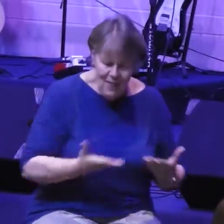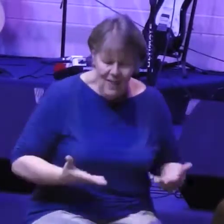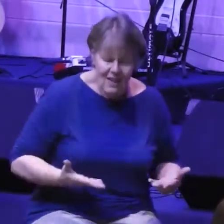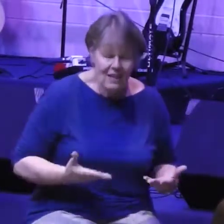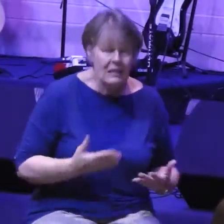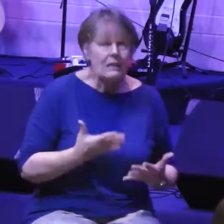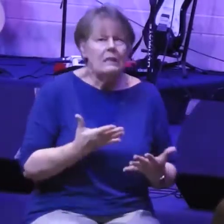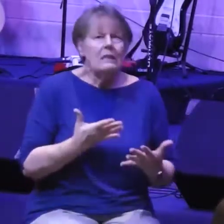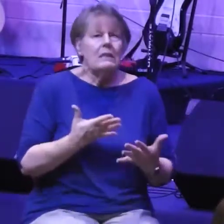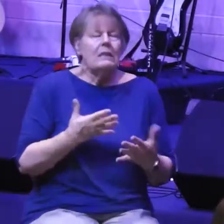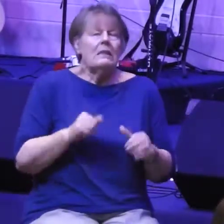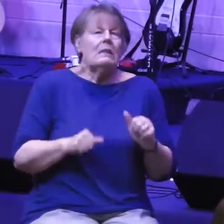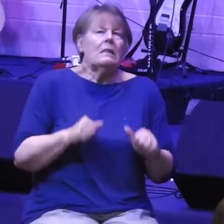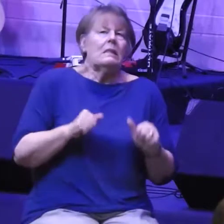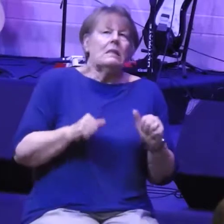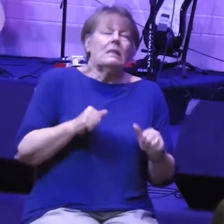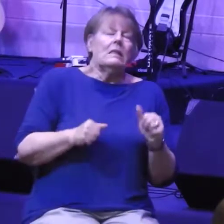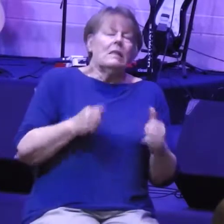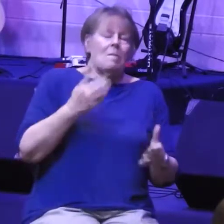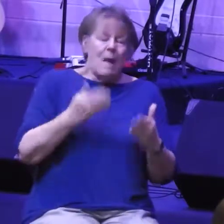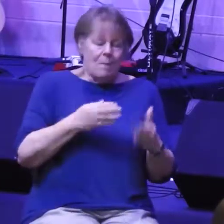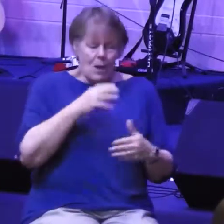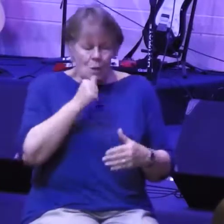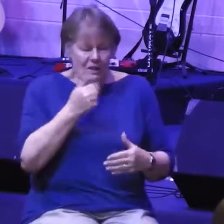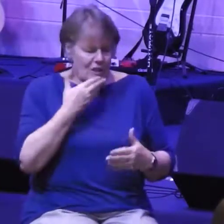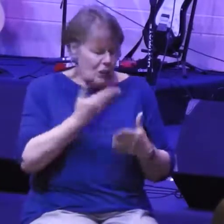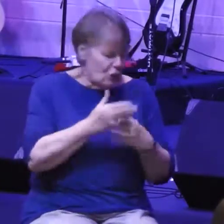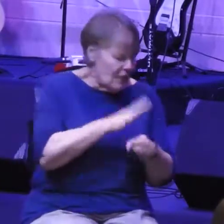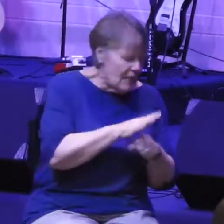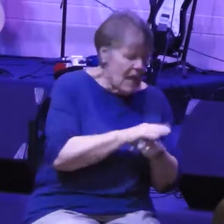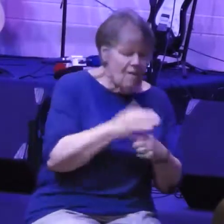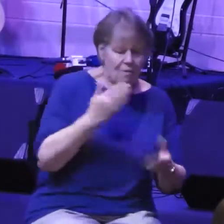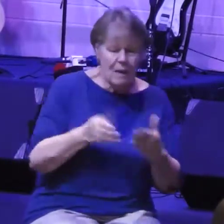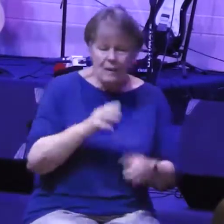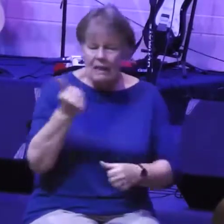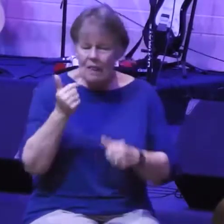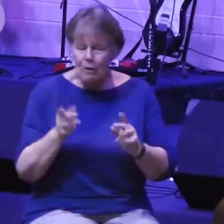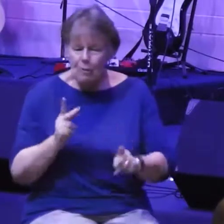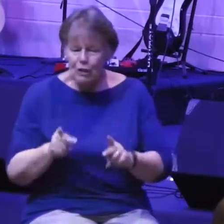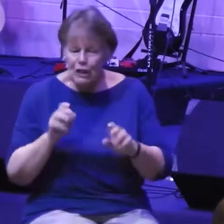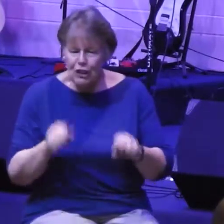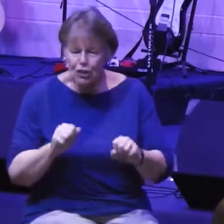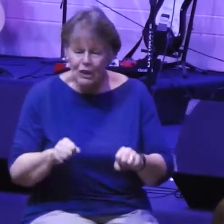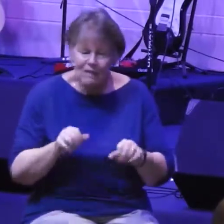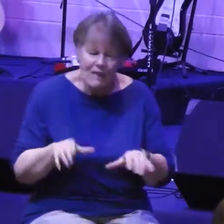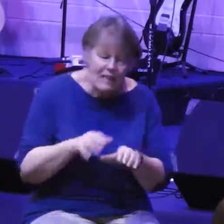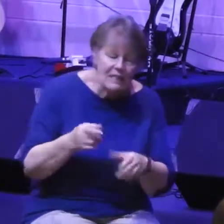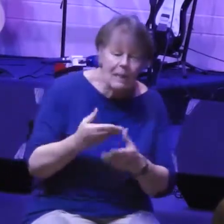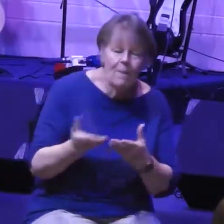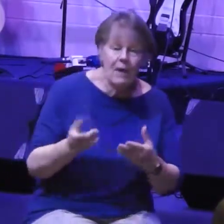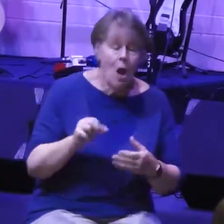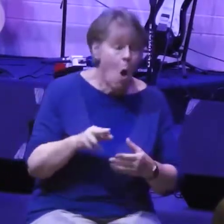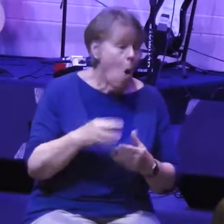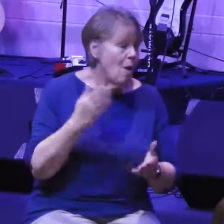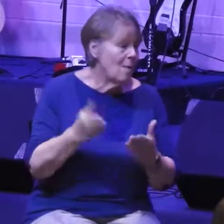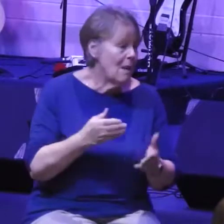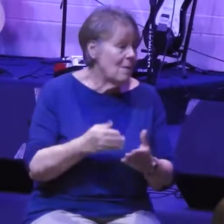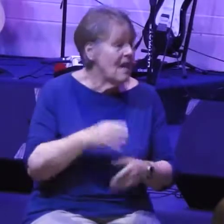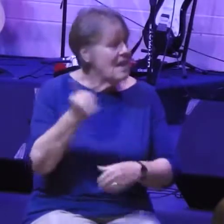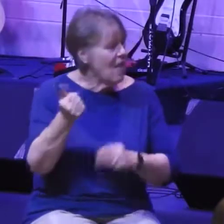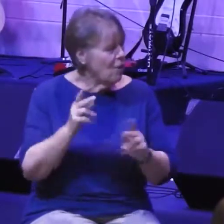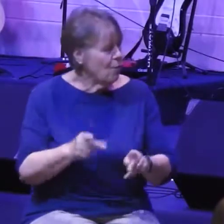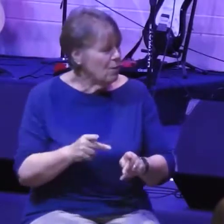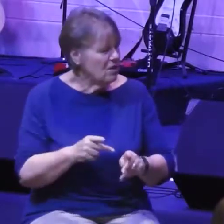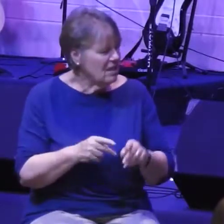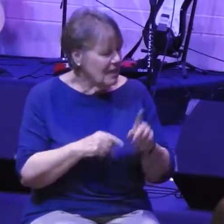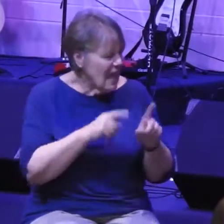did it get done as well as I wanted? Oh man, or somebody else maybe puts those questions in your mind and makes you try to second